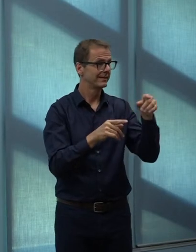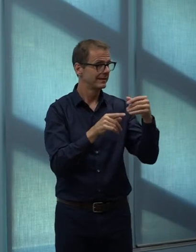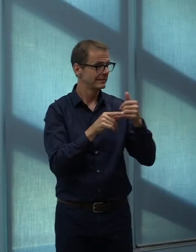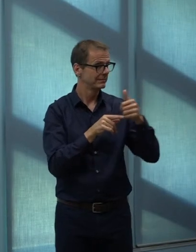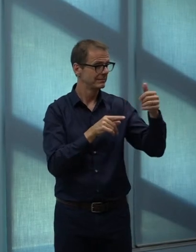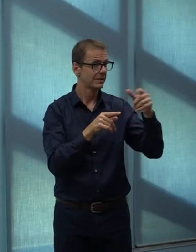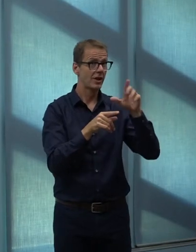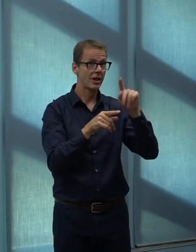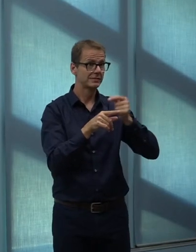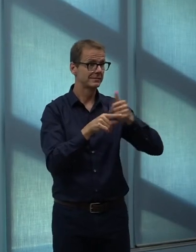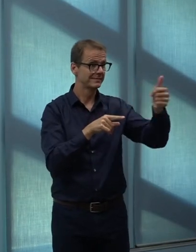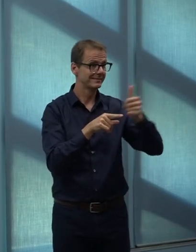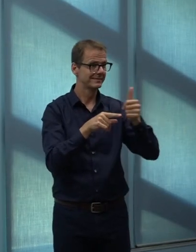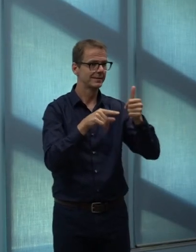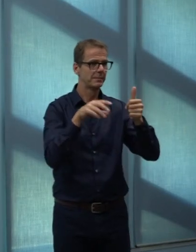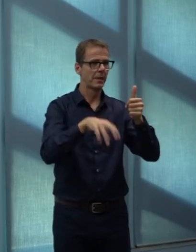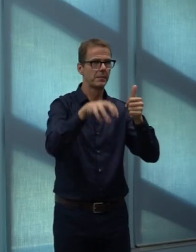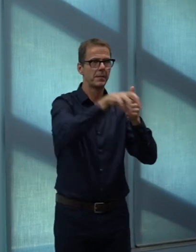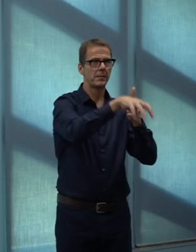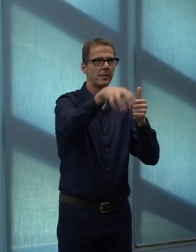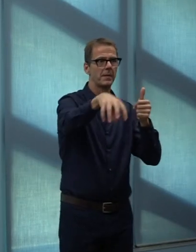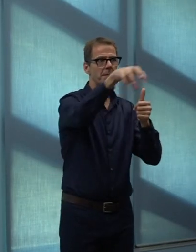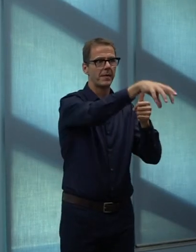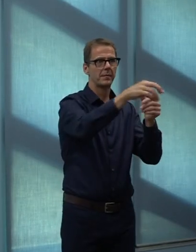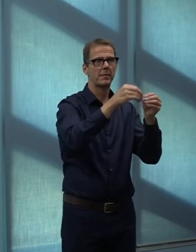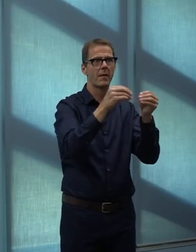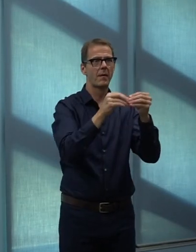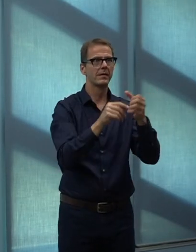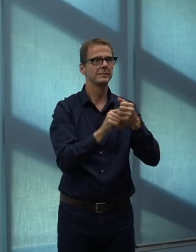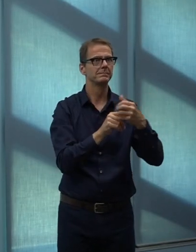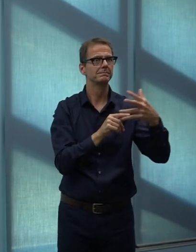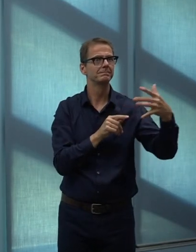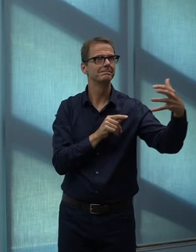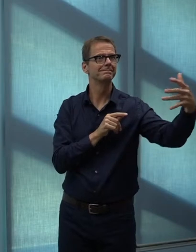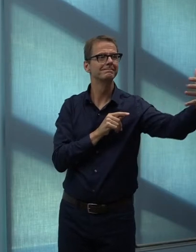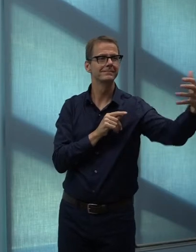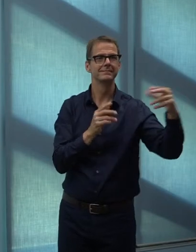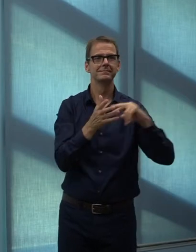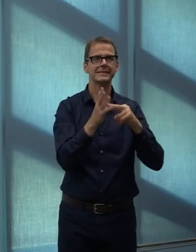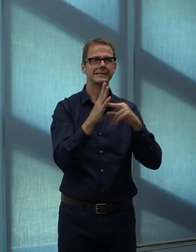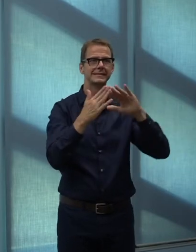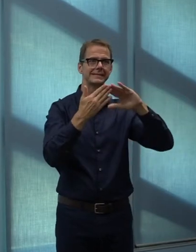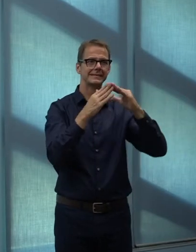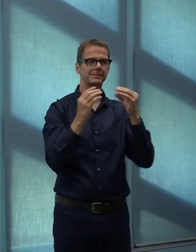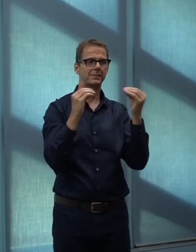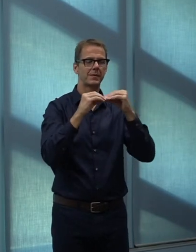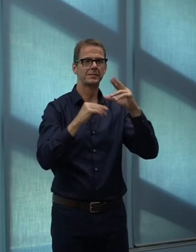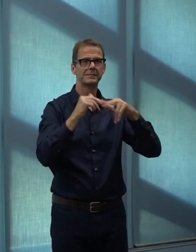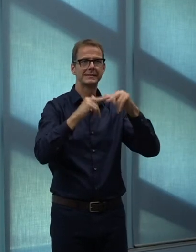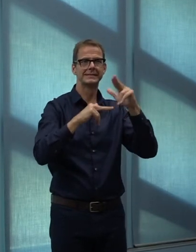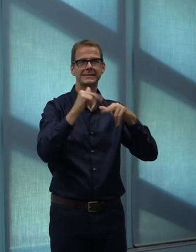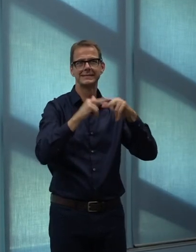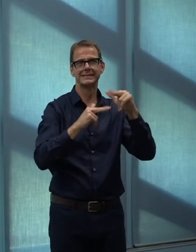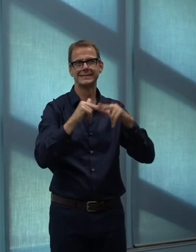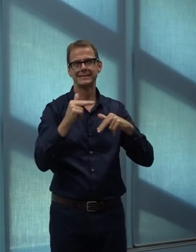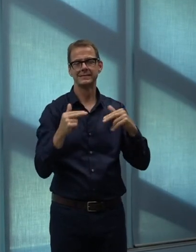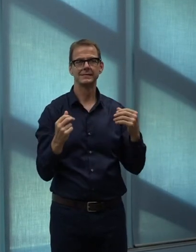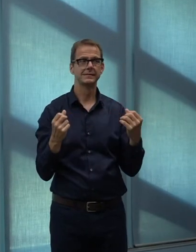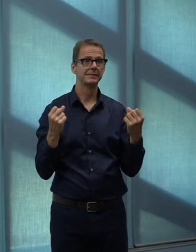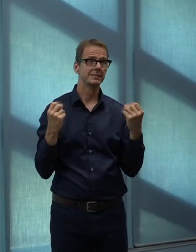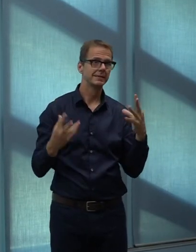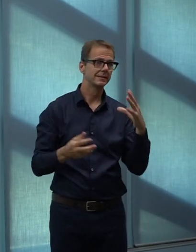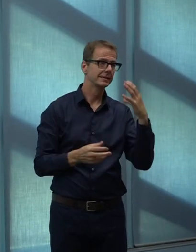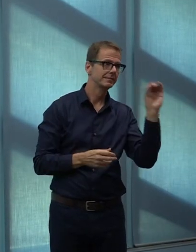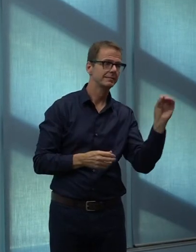as well as supporting all of our city building goals. So there are there are many, many builders and investors who've been waiting to see where we go with